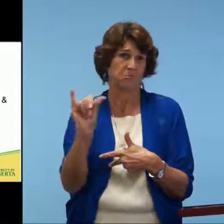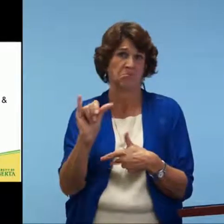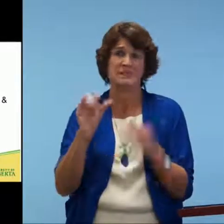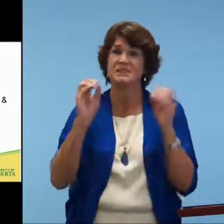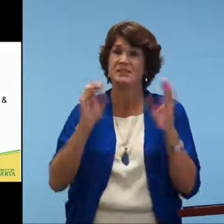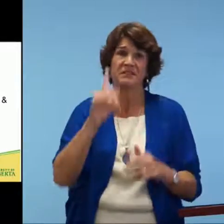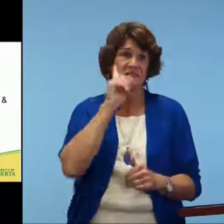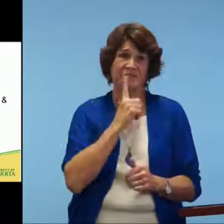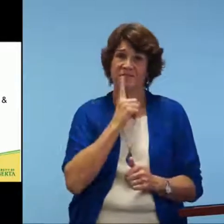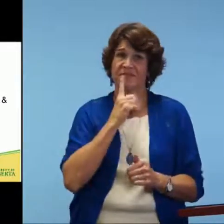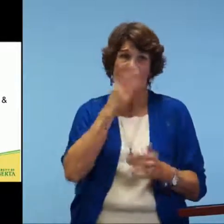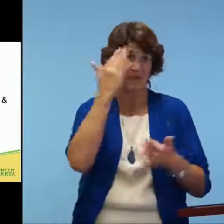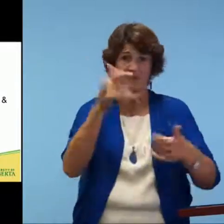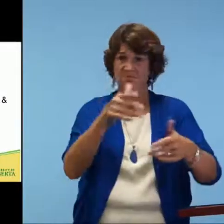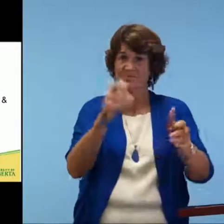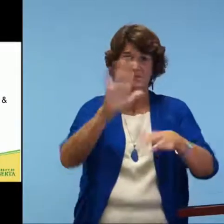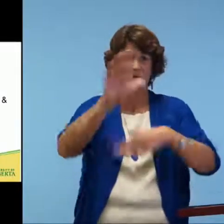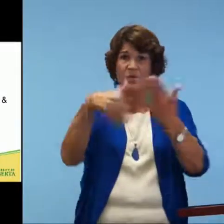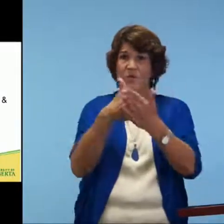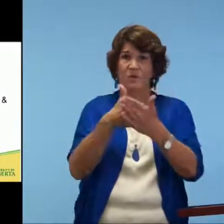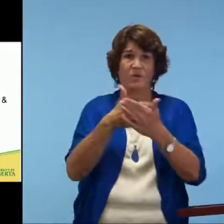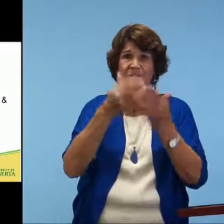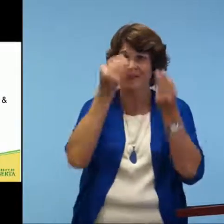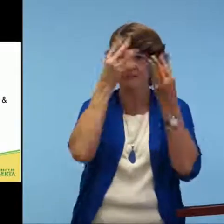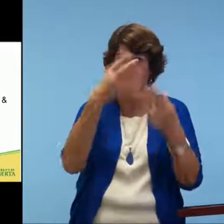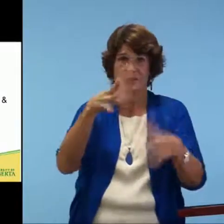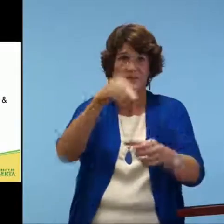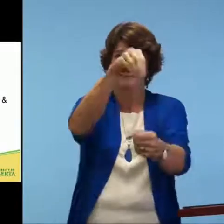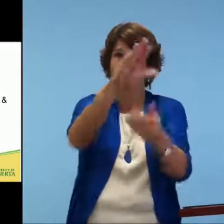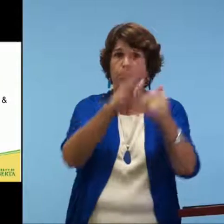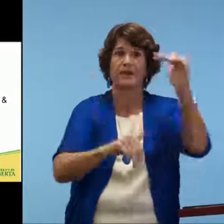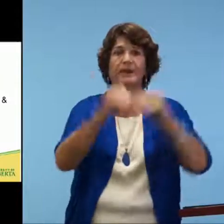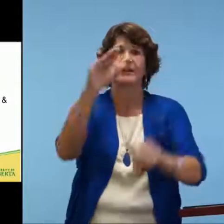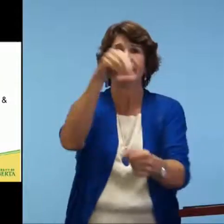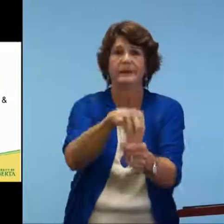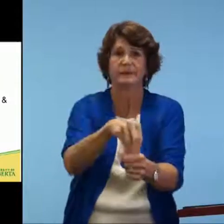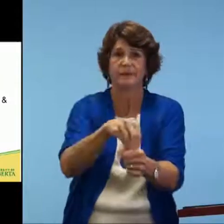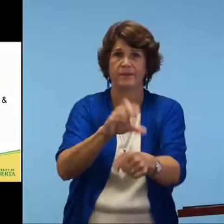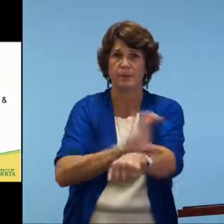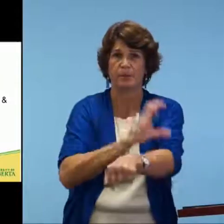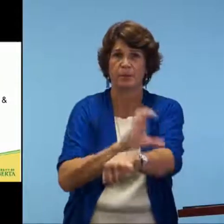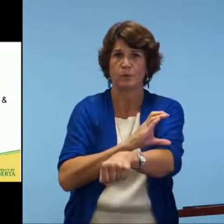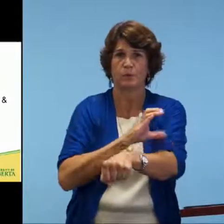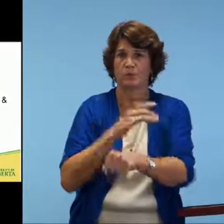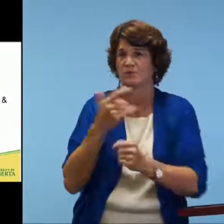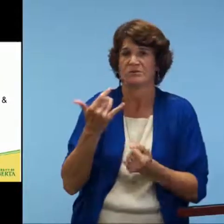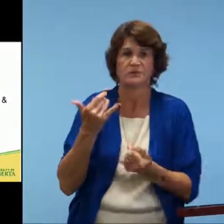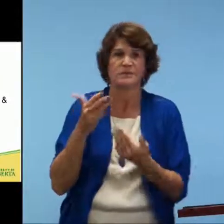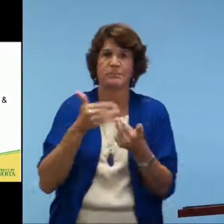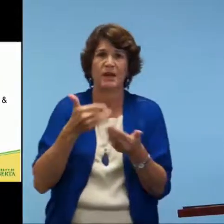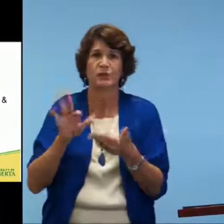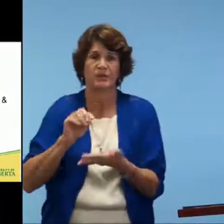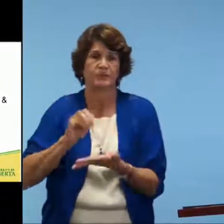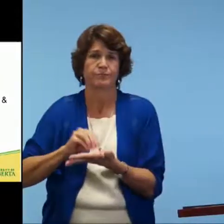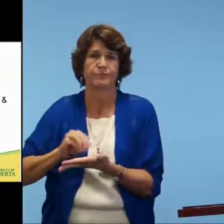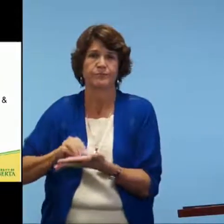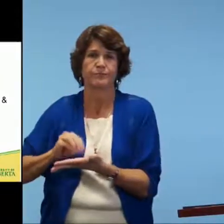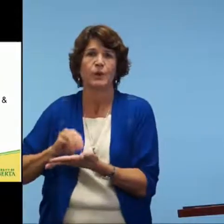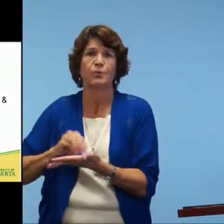test, I would say teacher of the deaf as well could administer that test. All of the information is built within the computer, and so